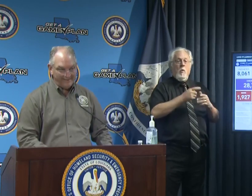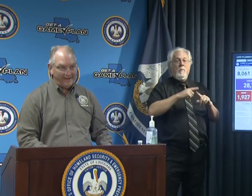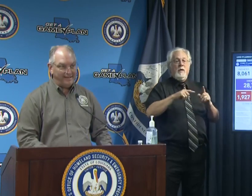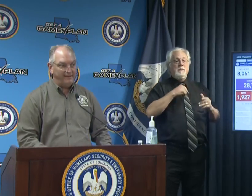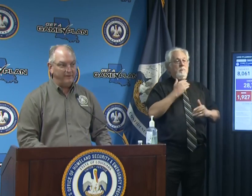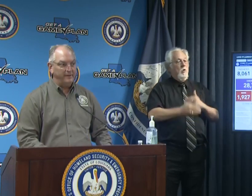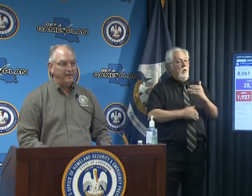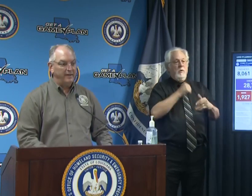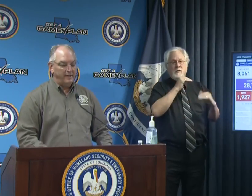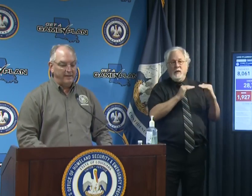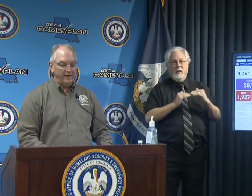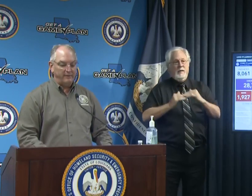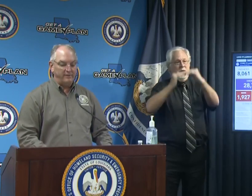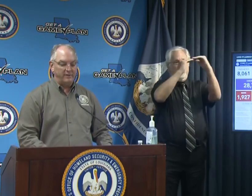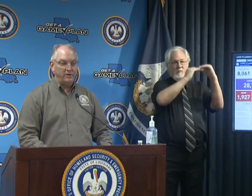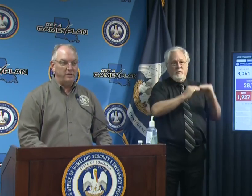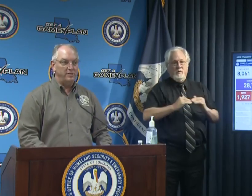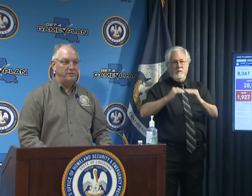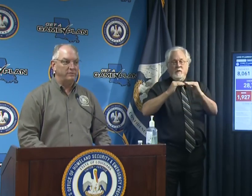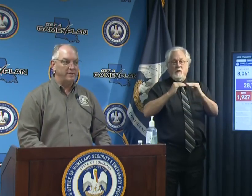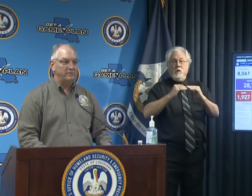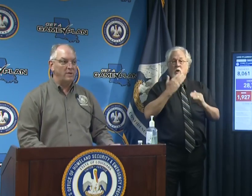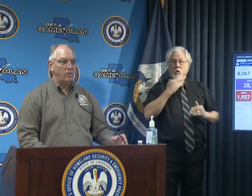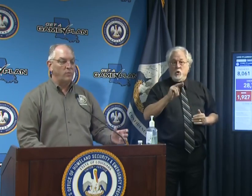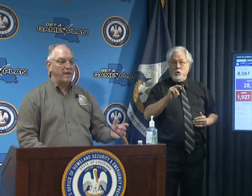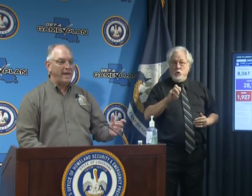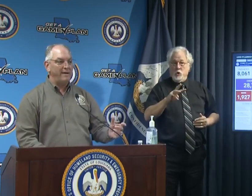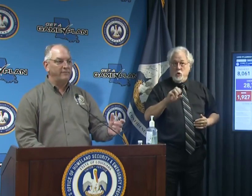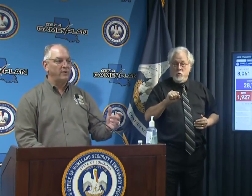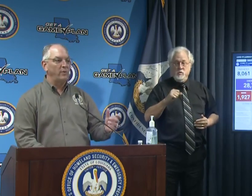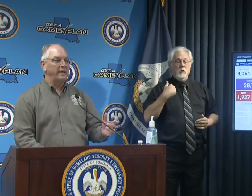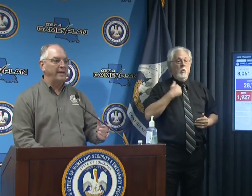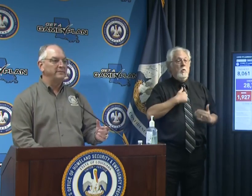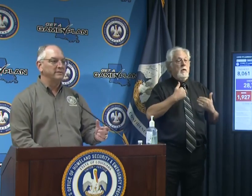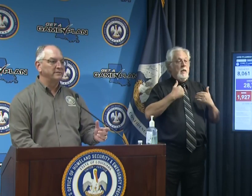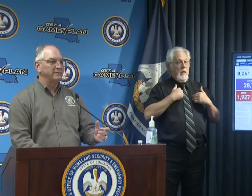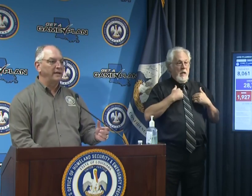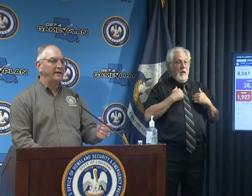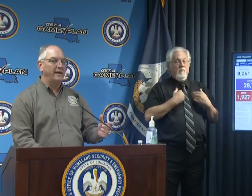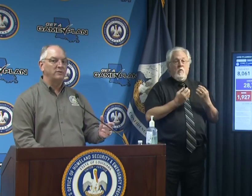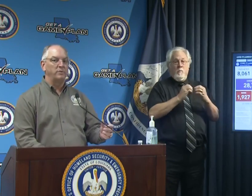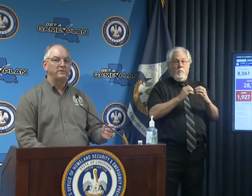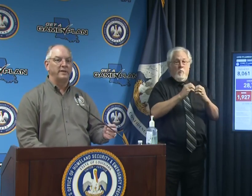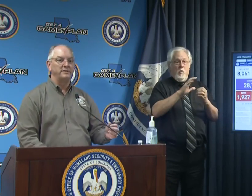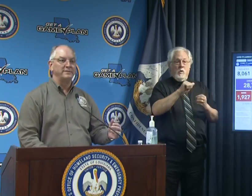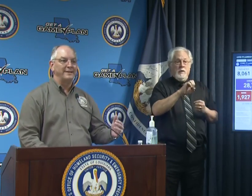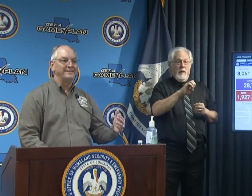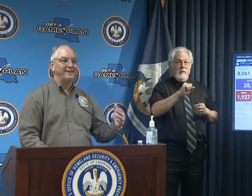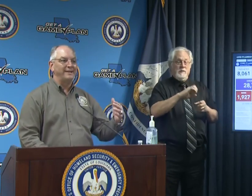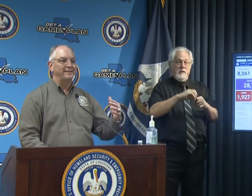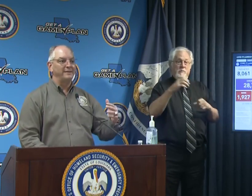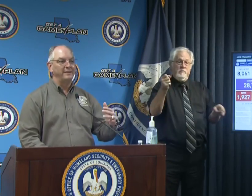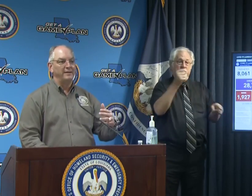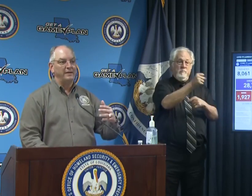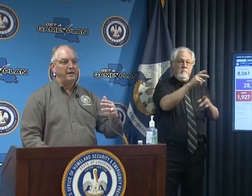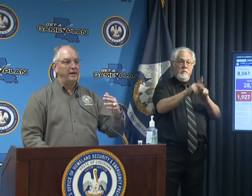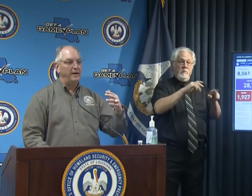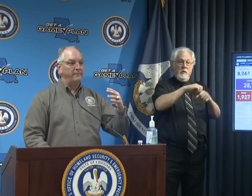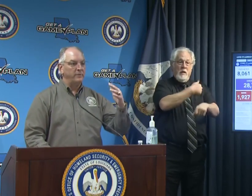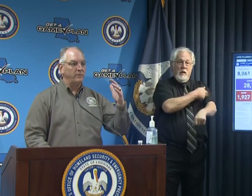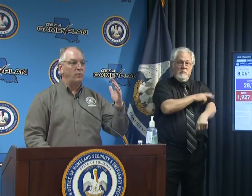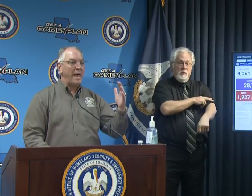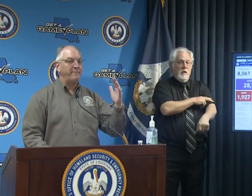progress is not even now the good news is that where we have growing cases and hospitalizations it's not the